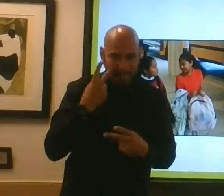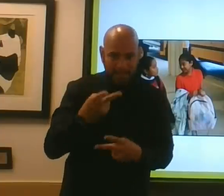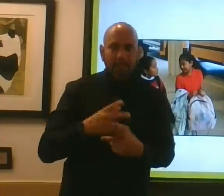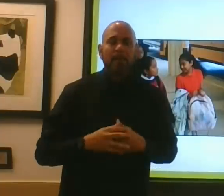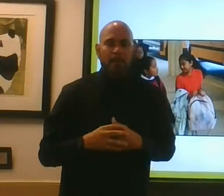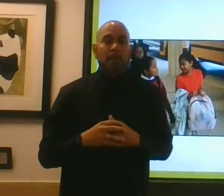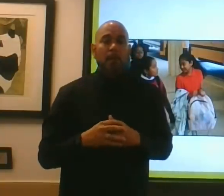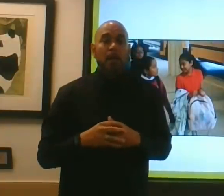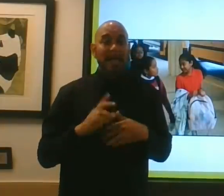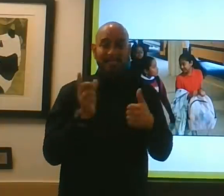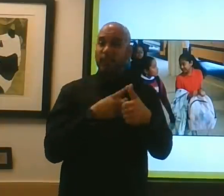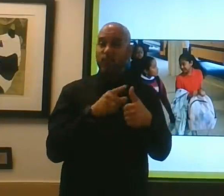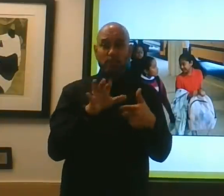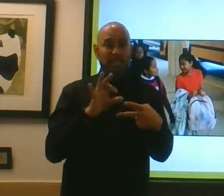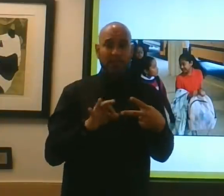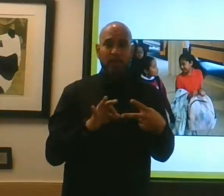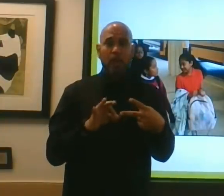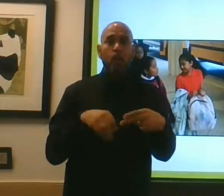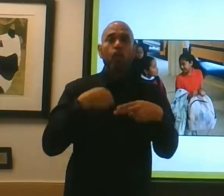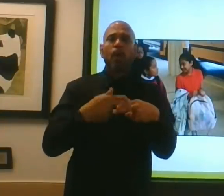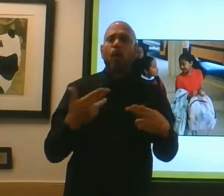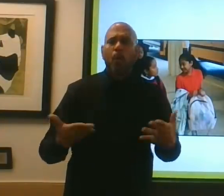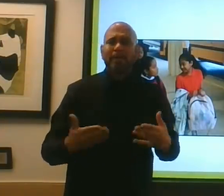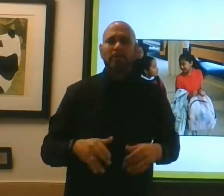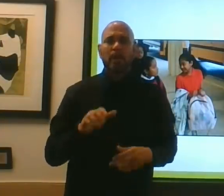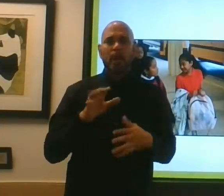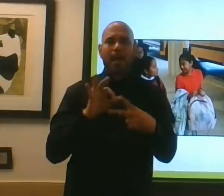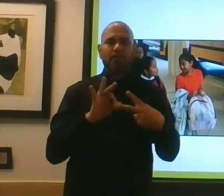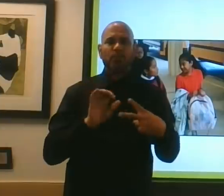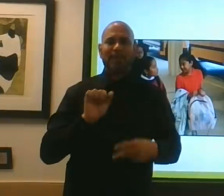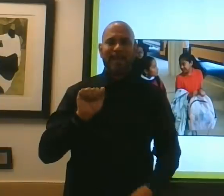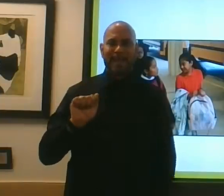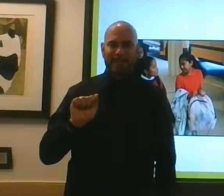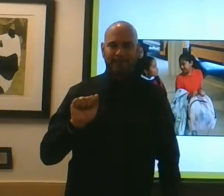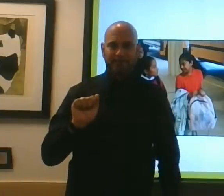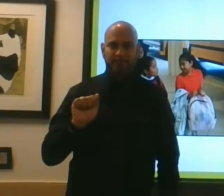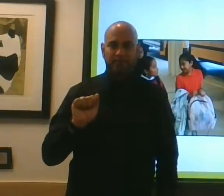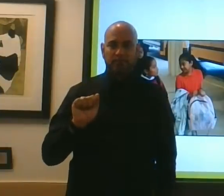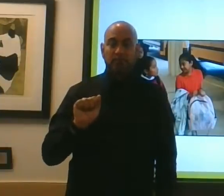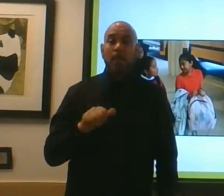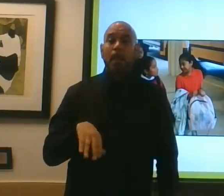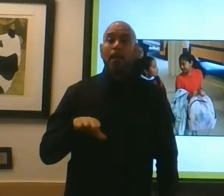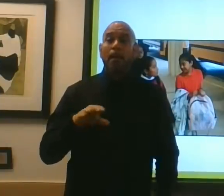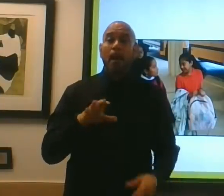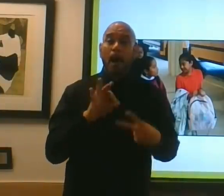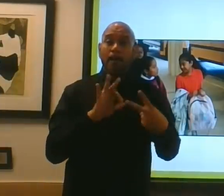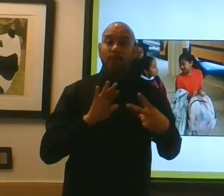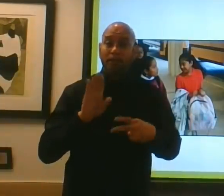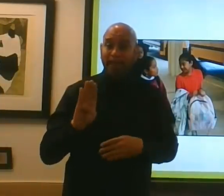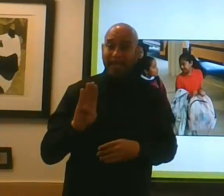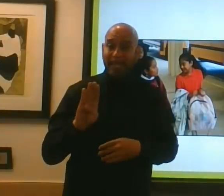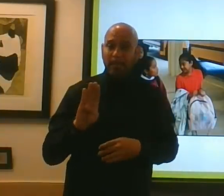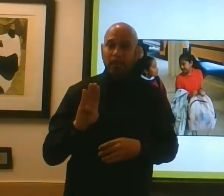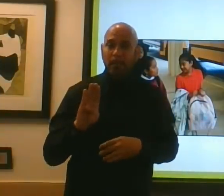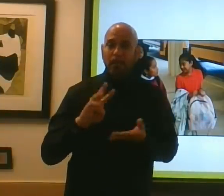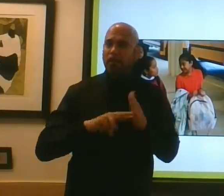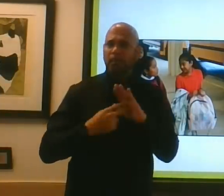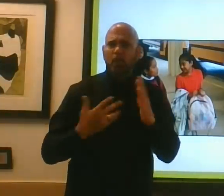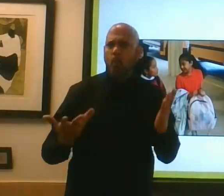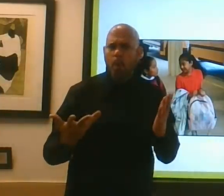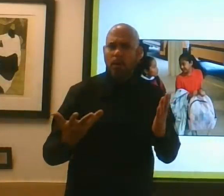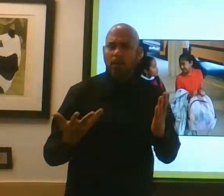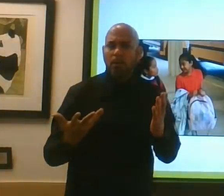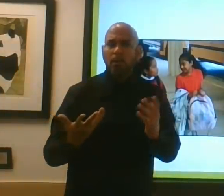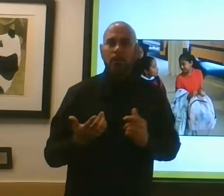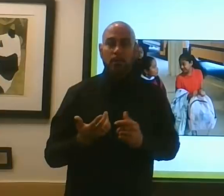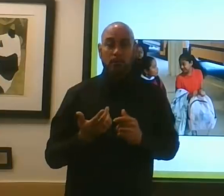That's the first option. We call it option A. Option B is a virtual learning option. That's basically everyone